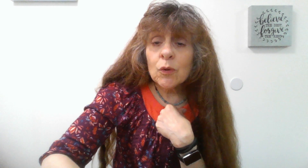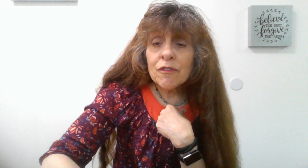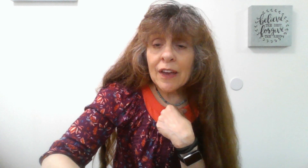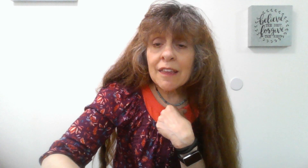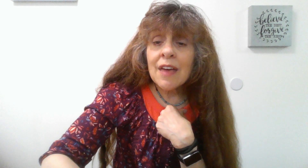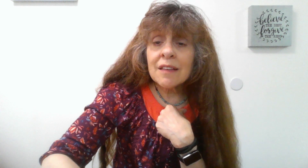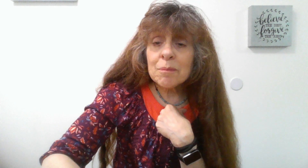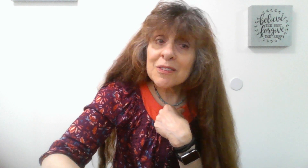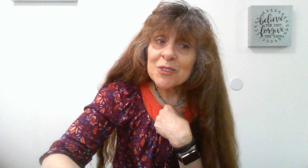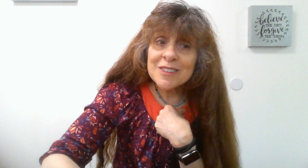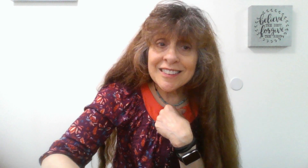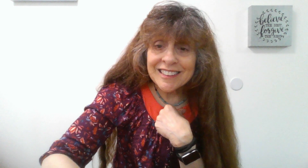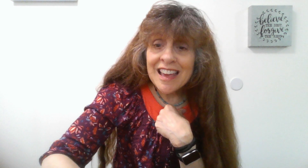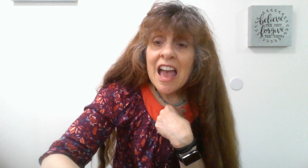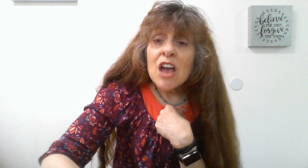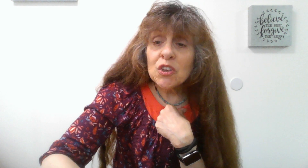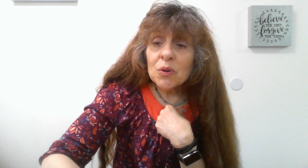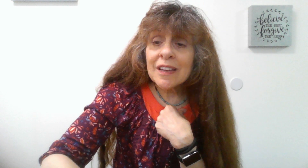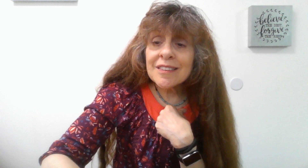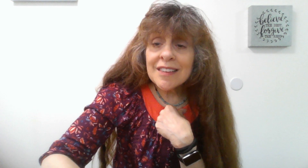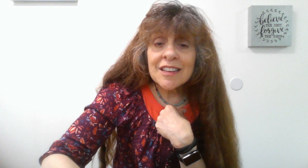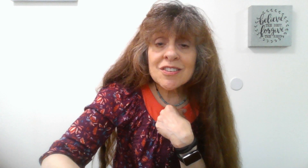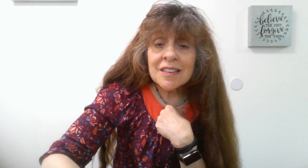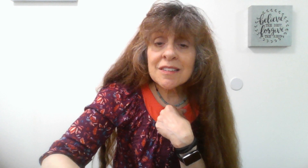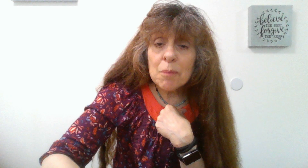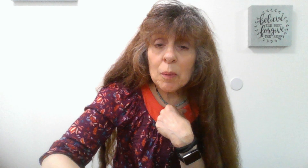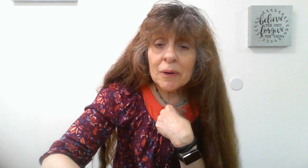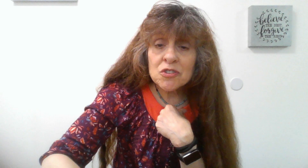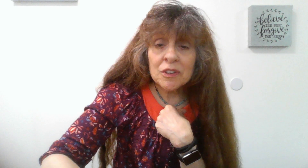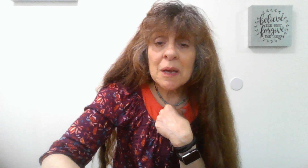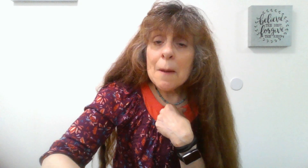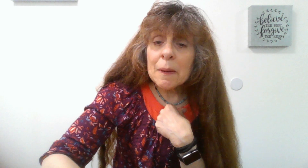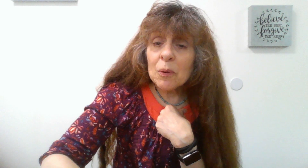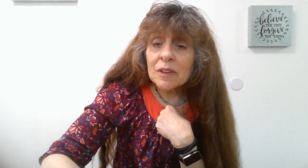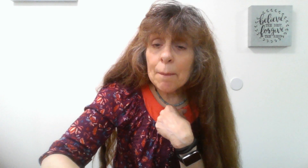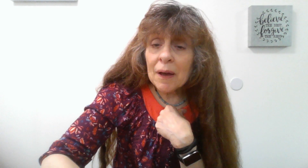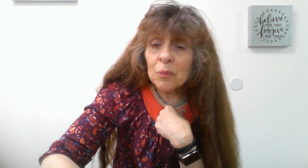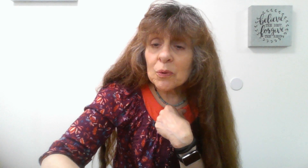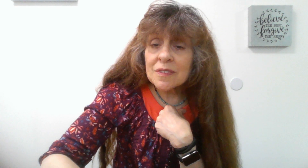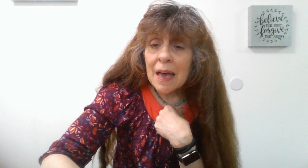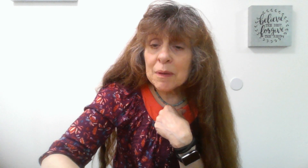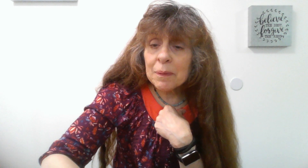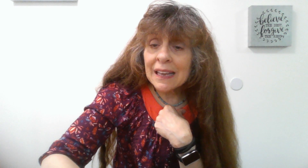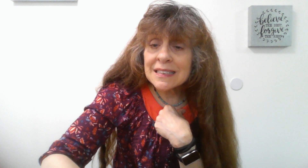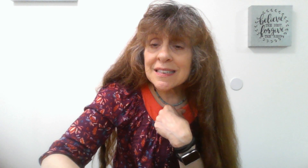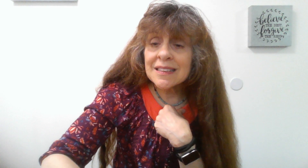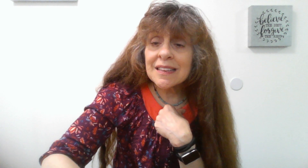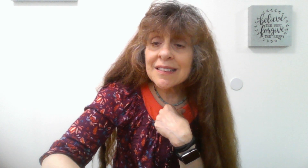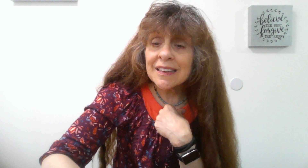If you have faith as a mustard seed, you can say to this mulberry tree, be pulled up by the roots and be planted in the sea,